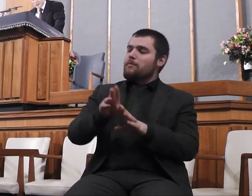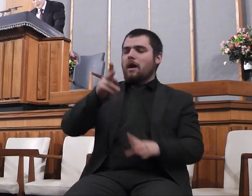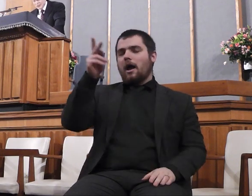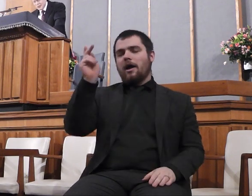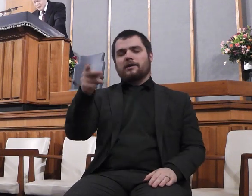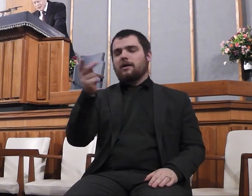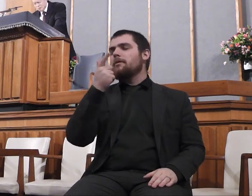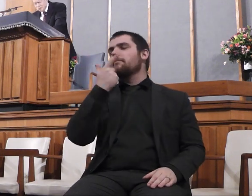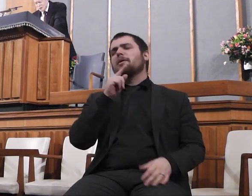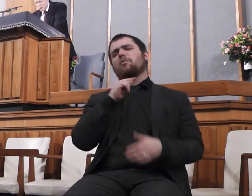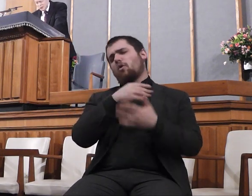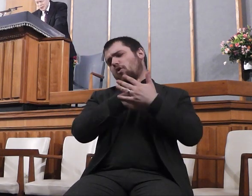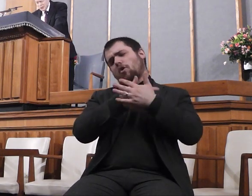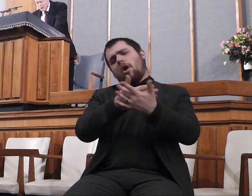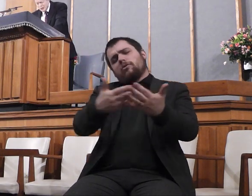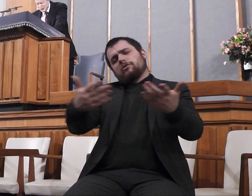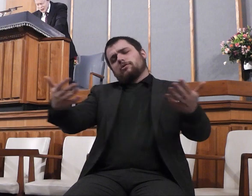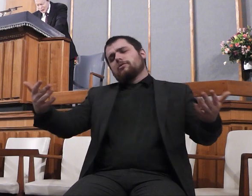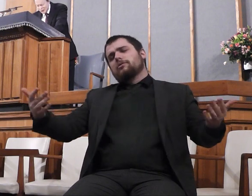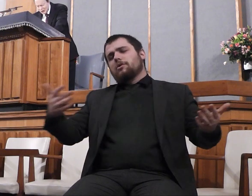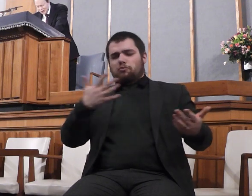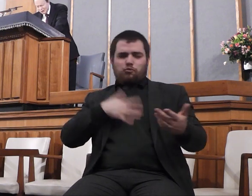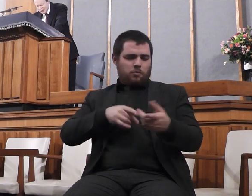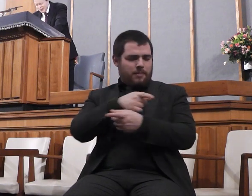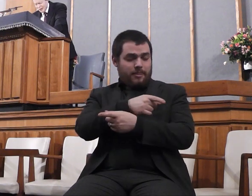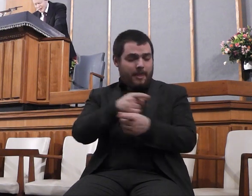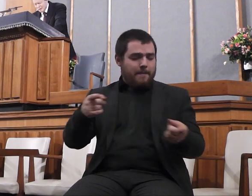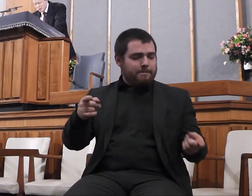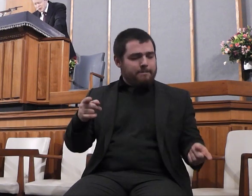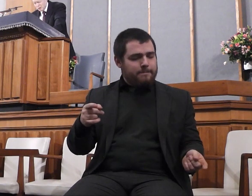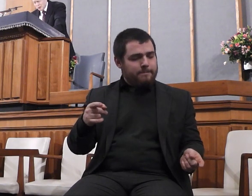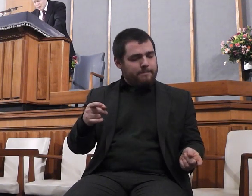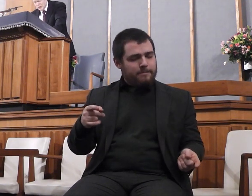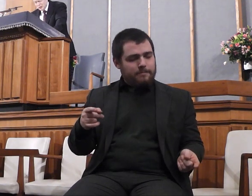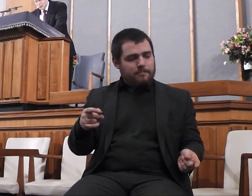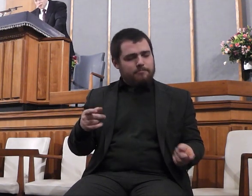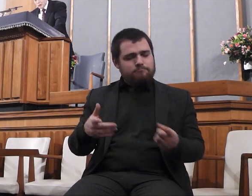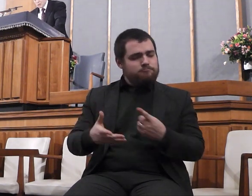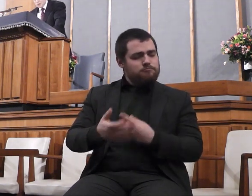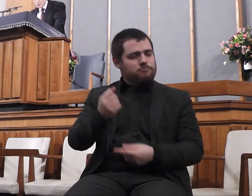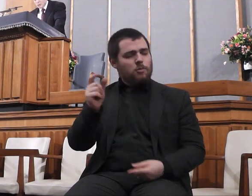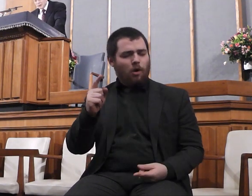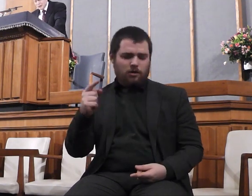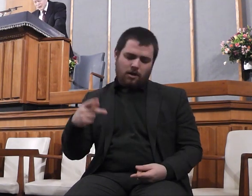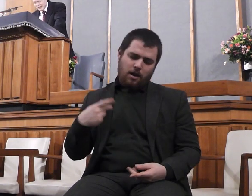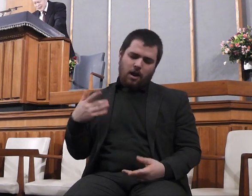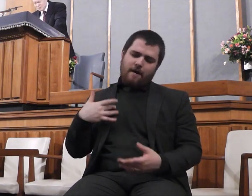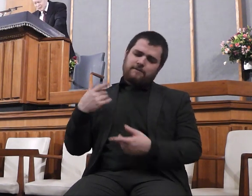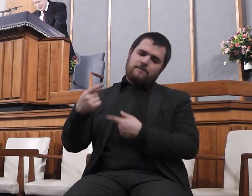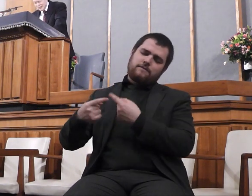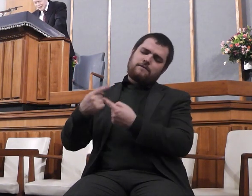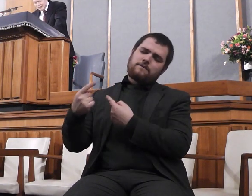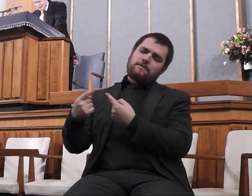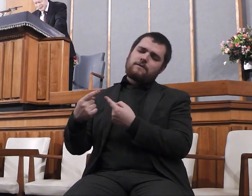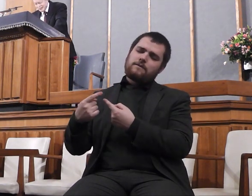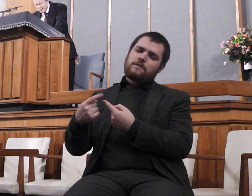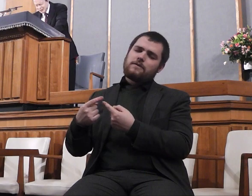yet, that people may know eternal life, that people may know real purpose and meaning in their